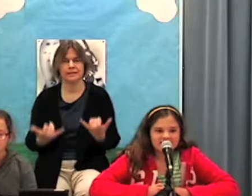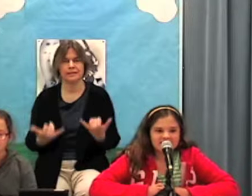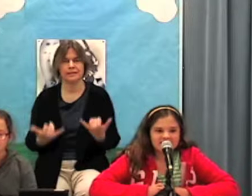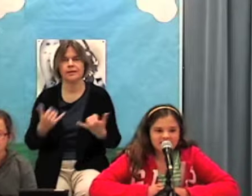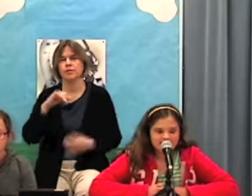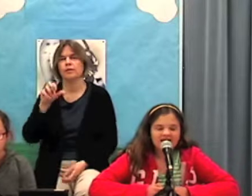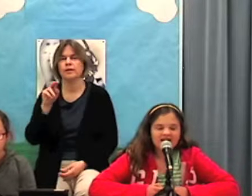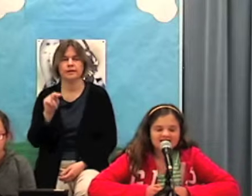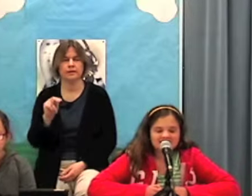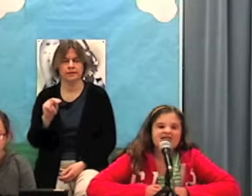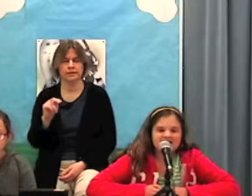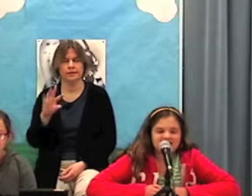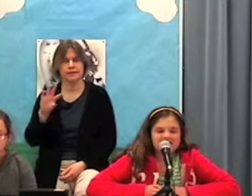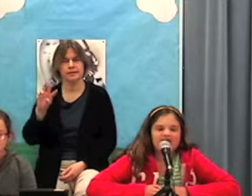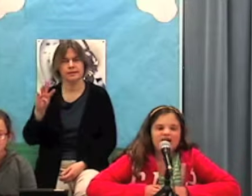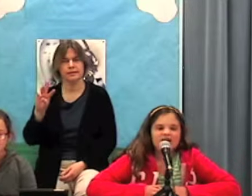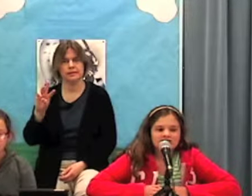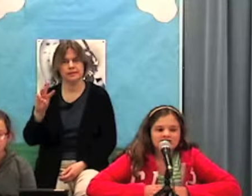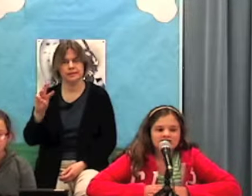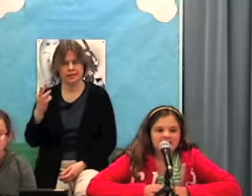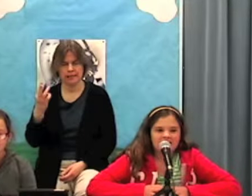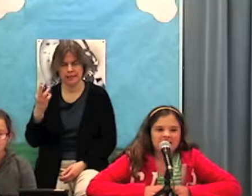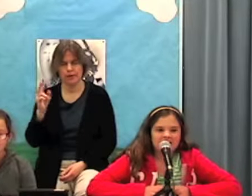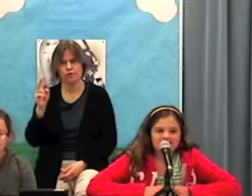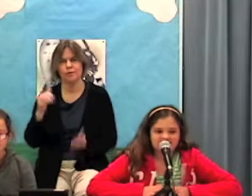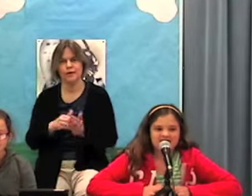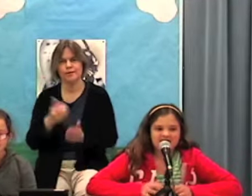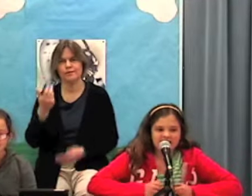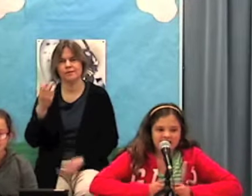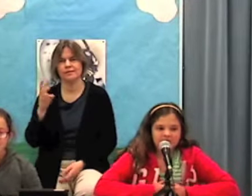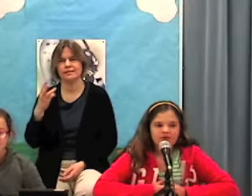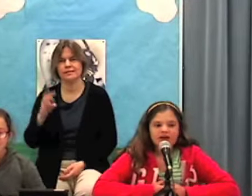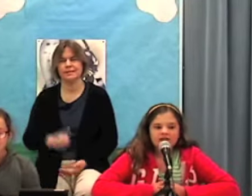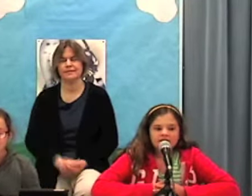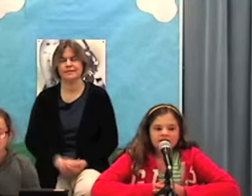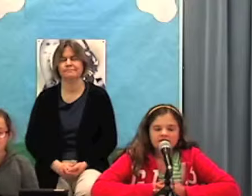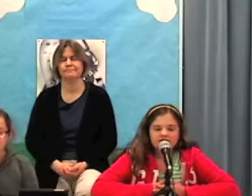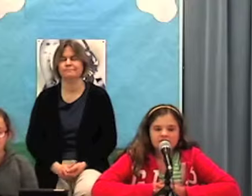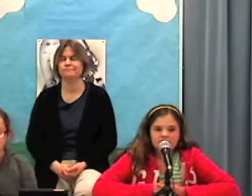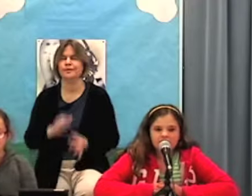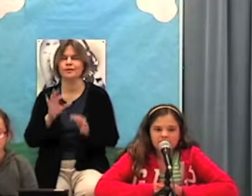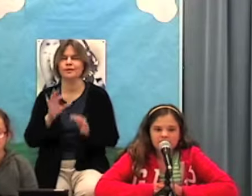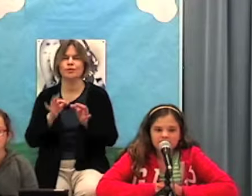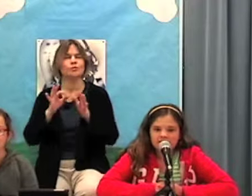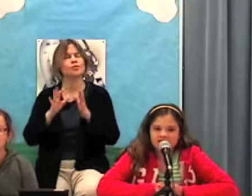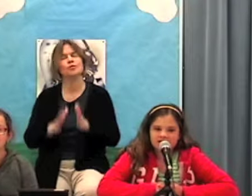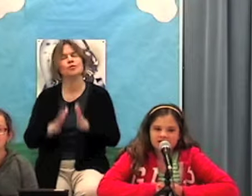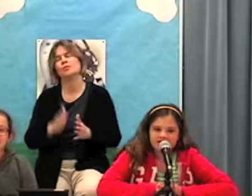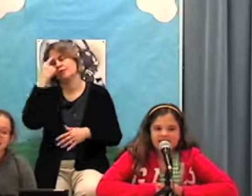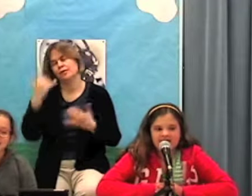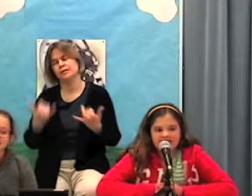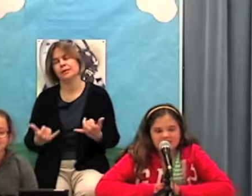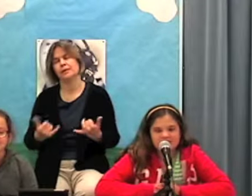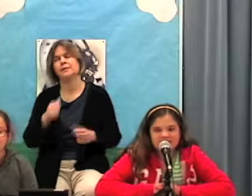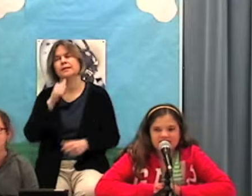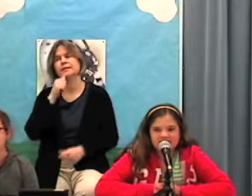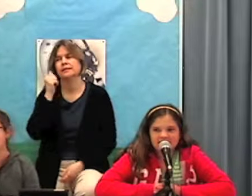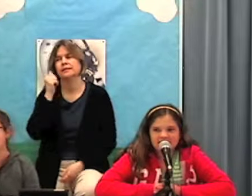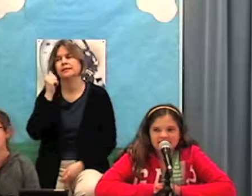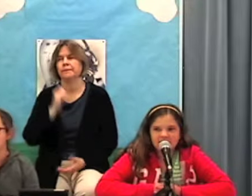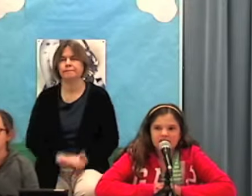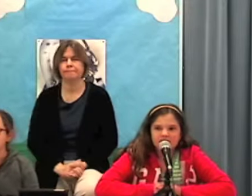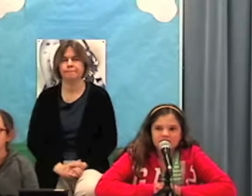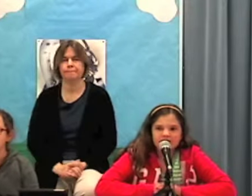January 16, 2016. The interpreter for today is Miss